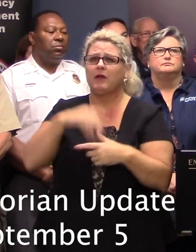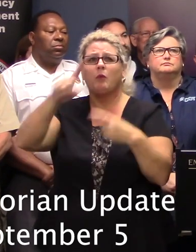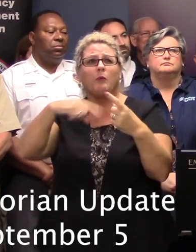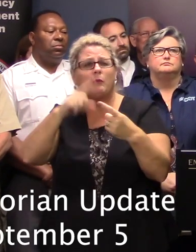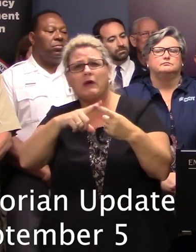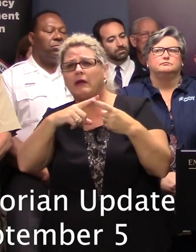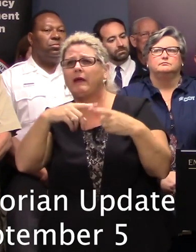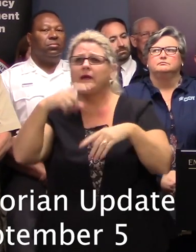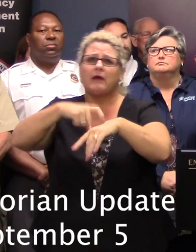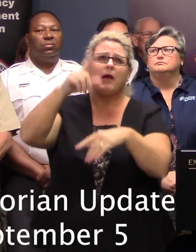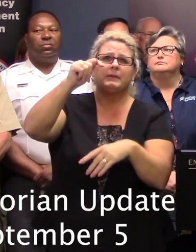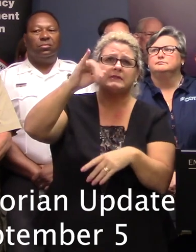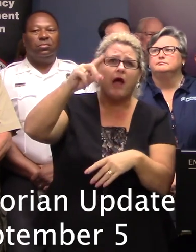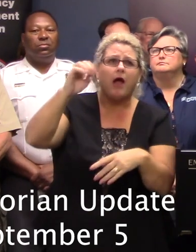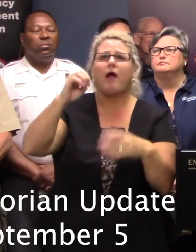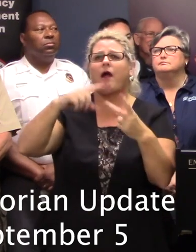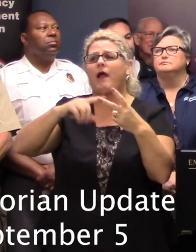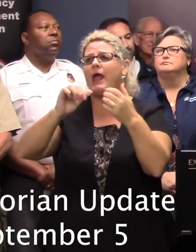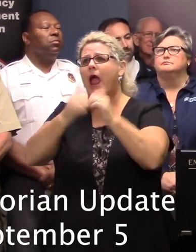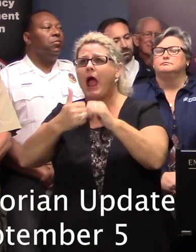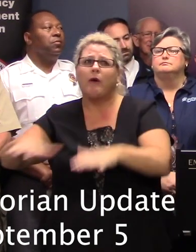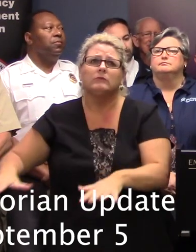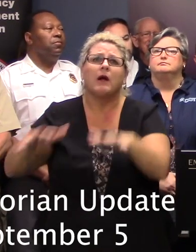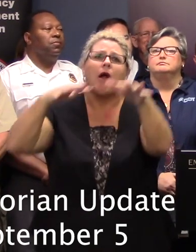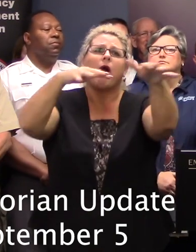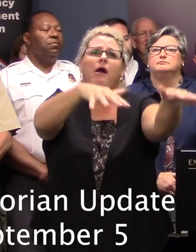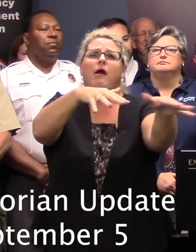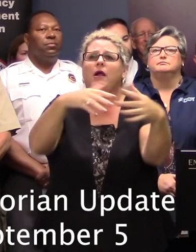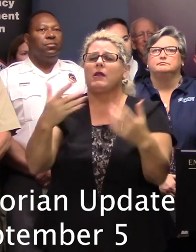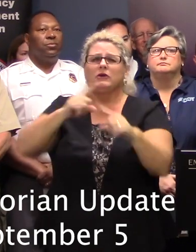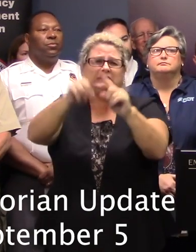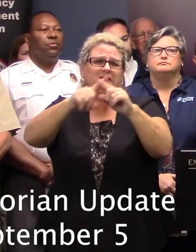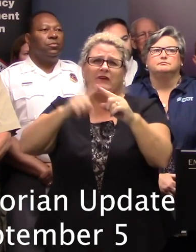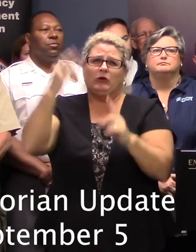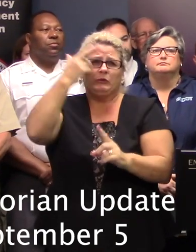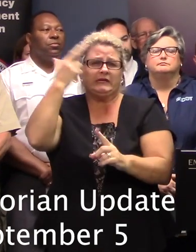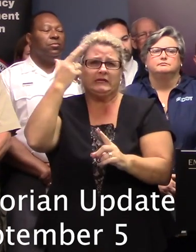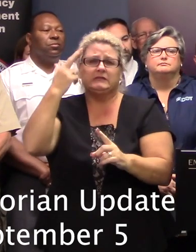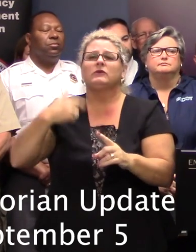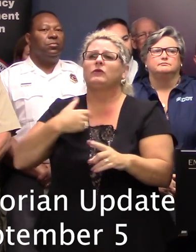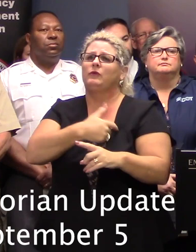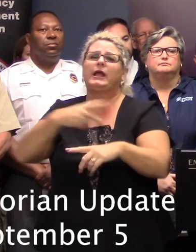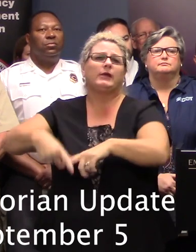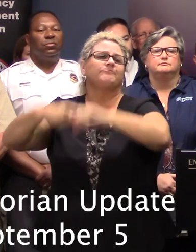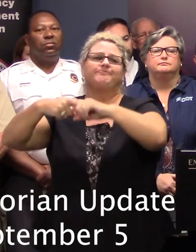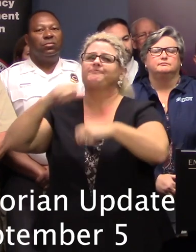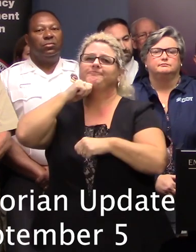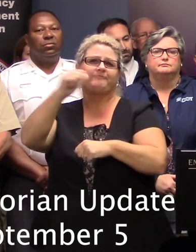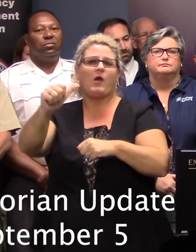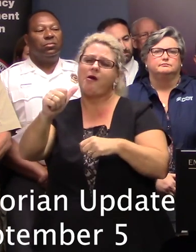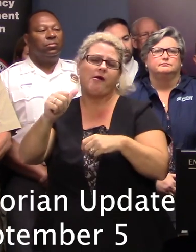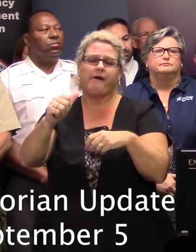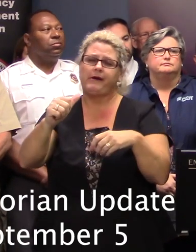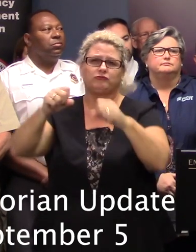are going to be and how the coincidence level of all those factors. So we are being prepared. And just the last